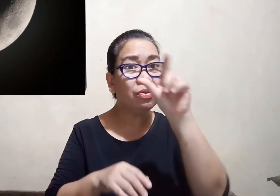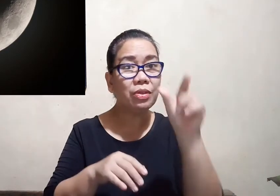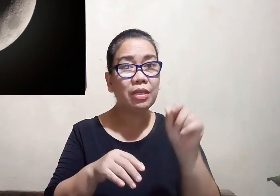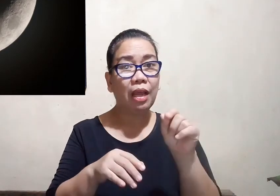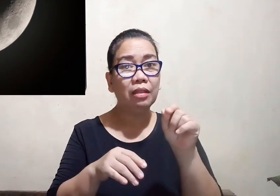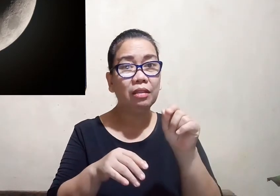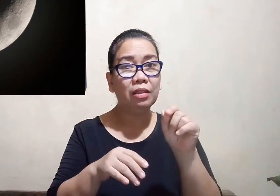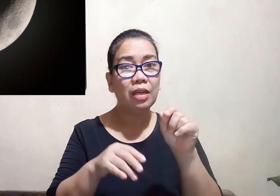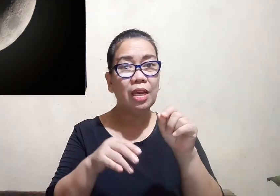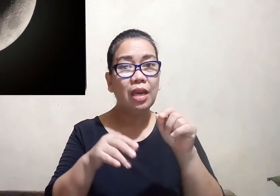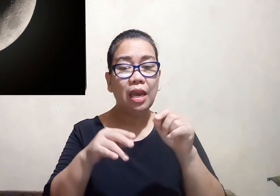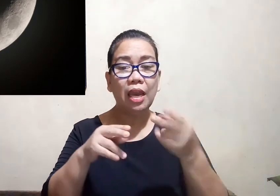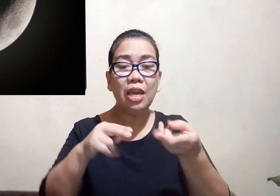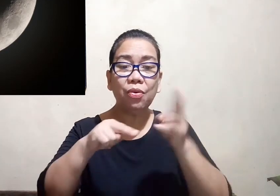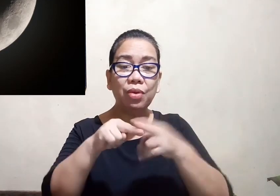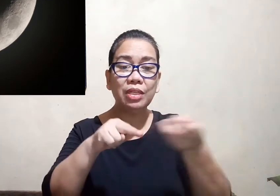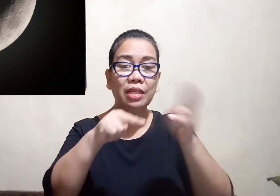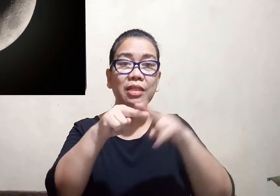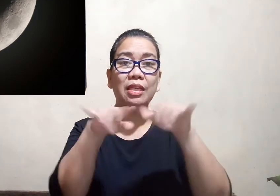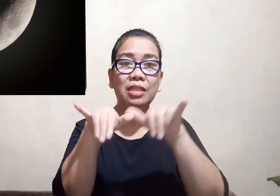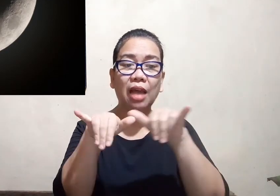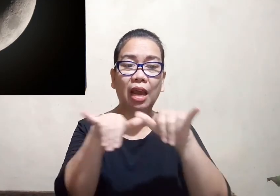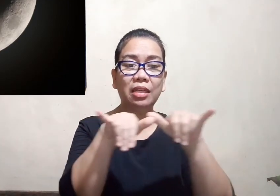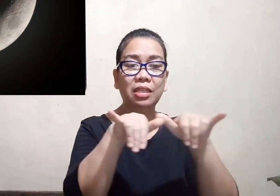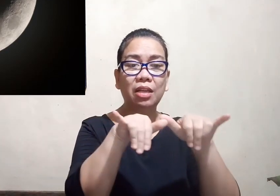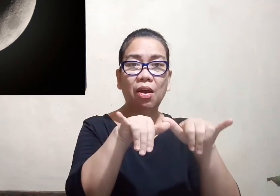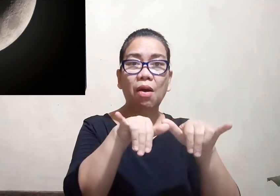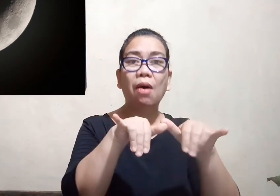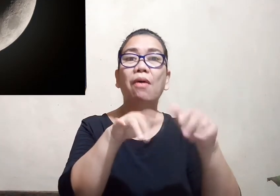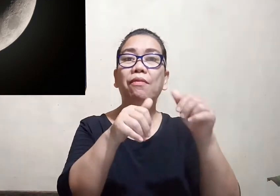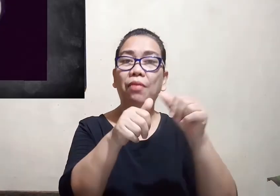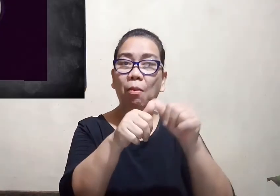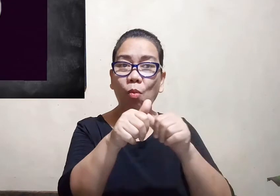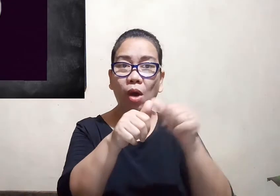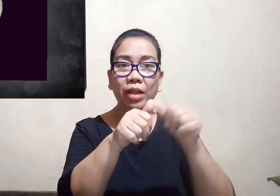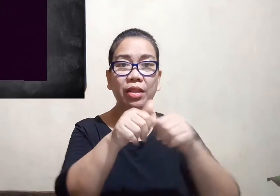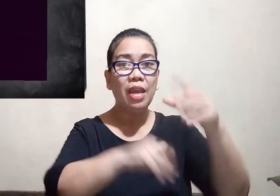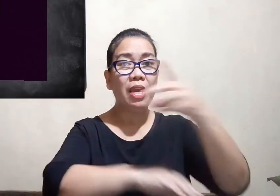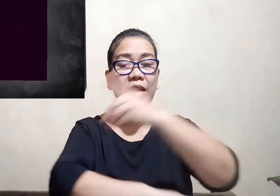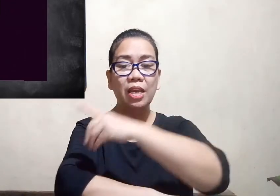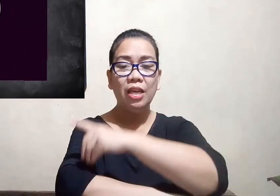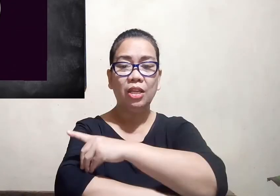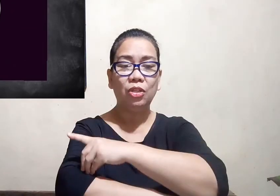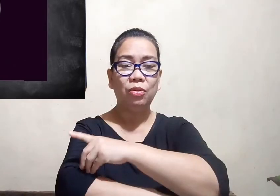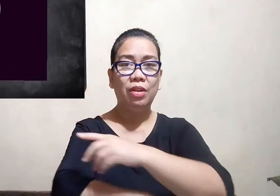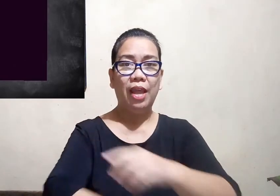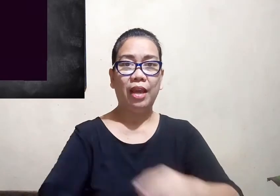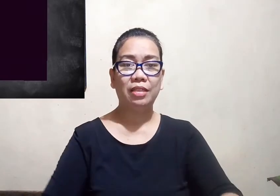crescent increases in size from one day to the next